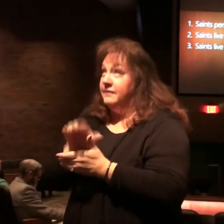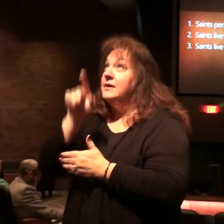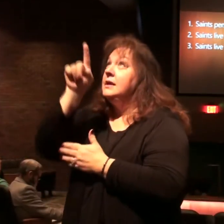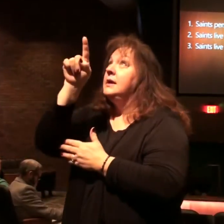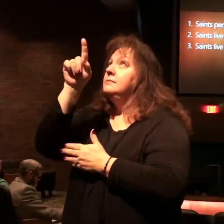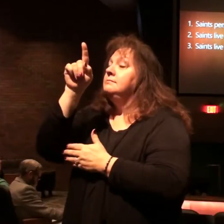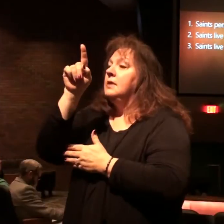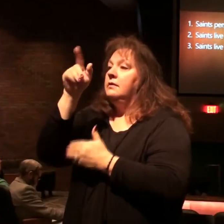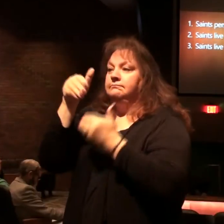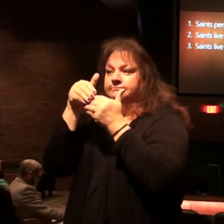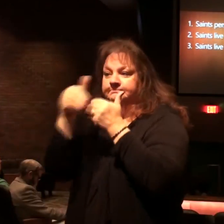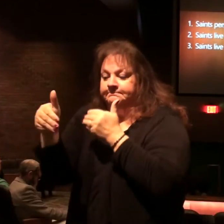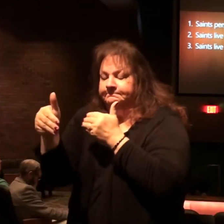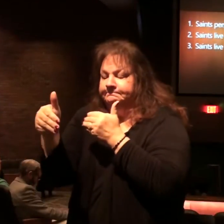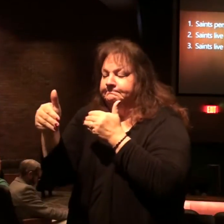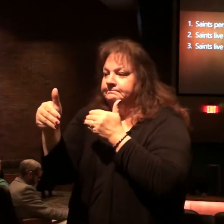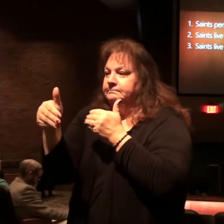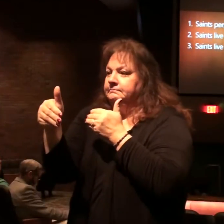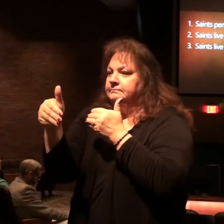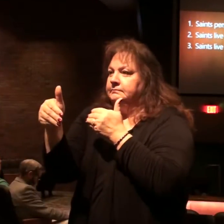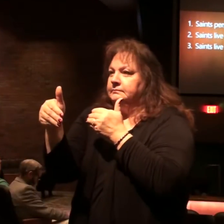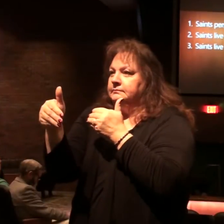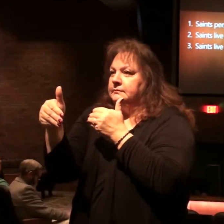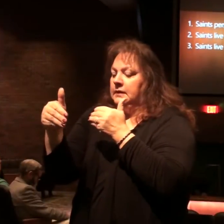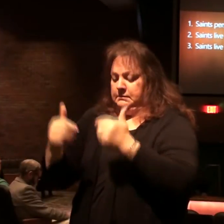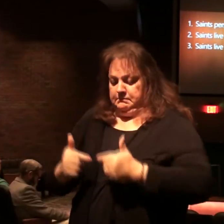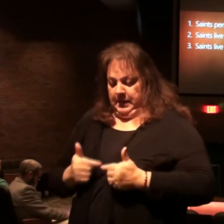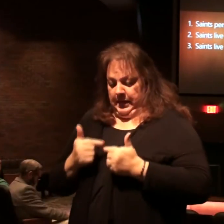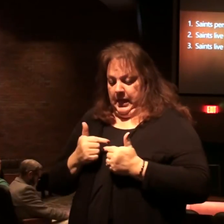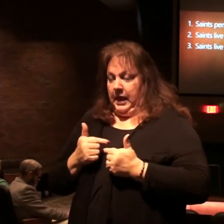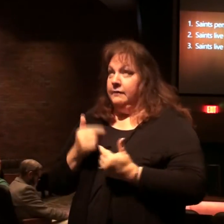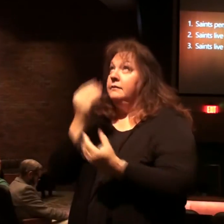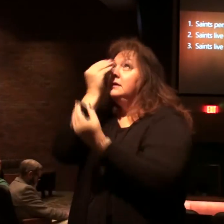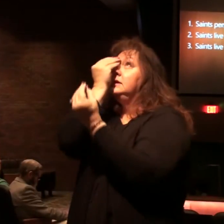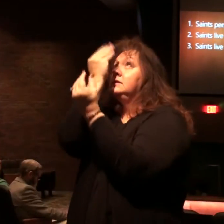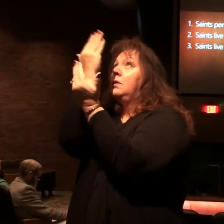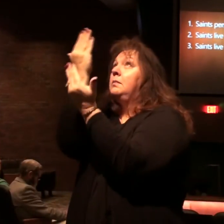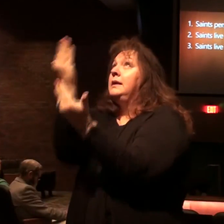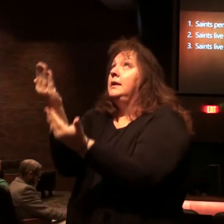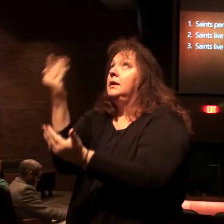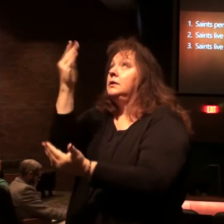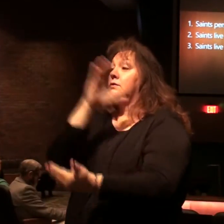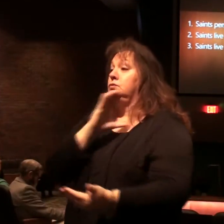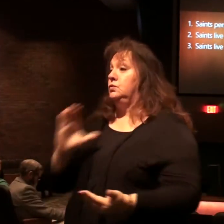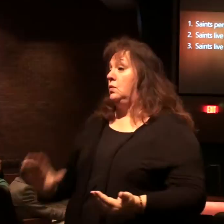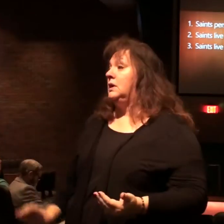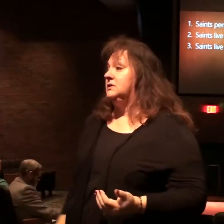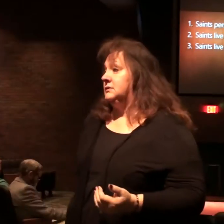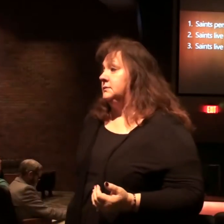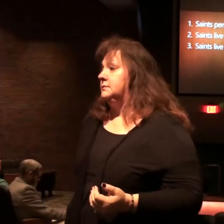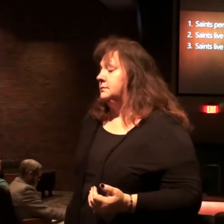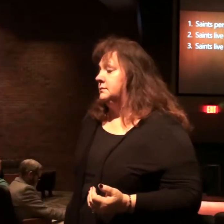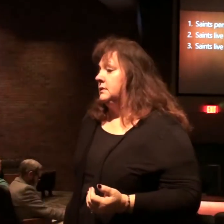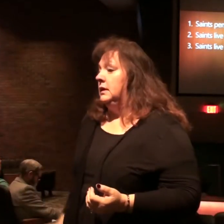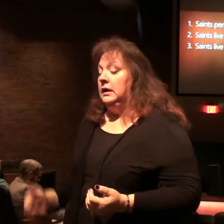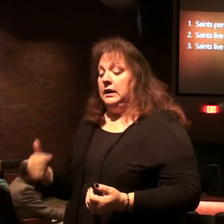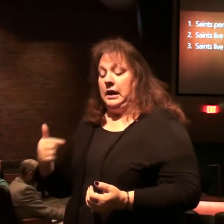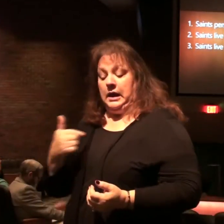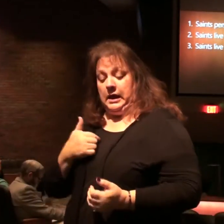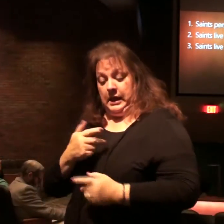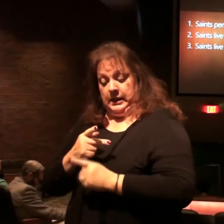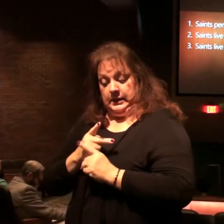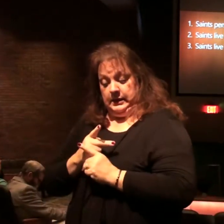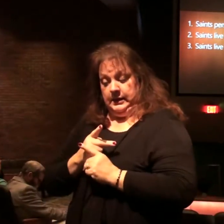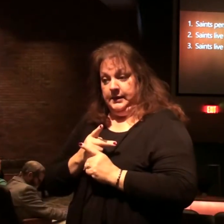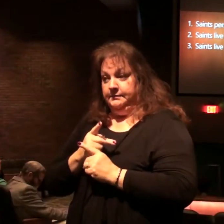that point on, we live in a life of faith in Christ. We keep